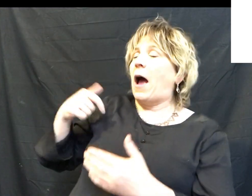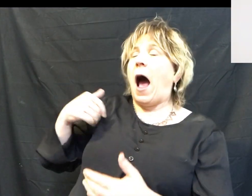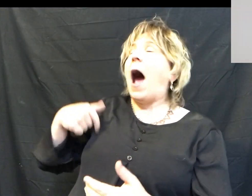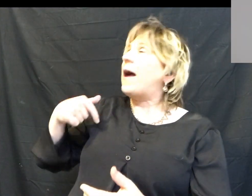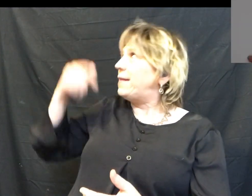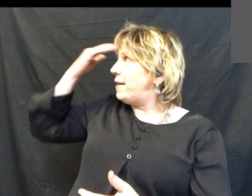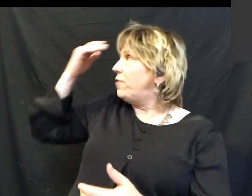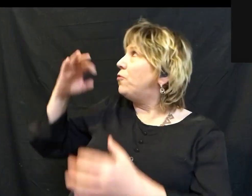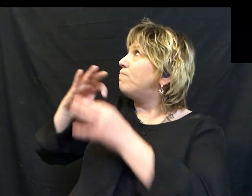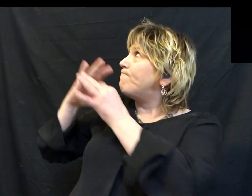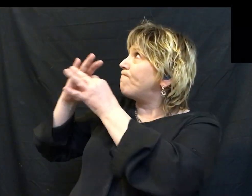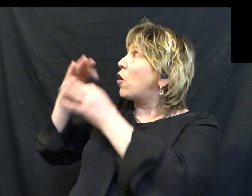to church.